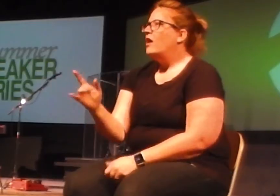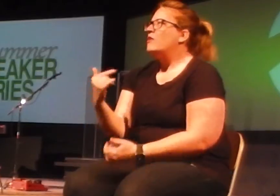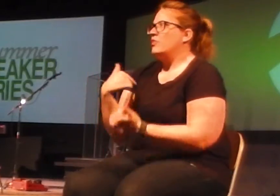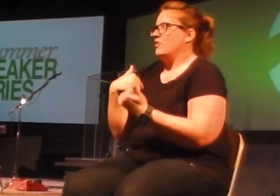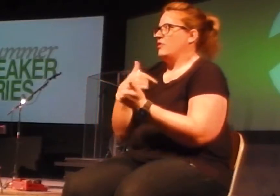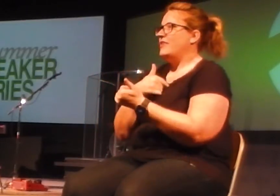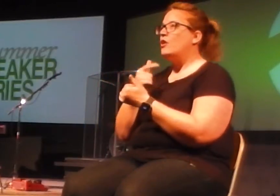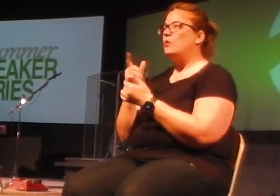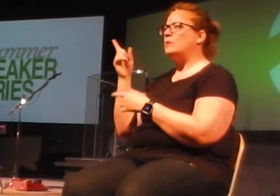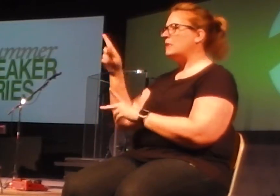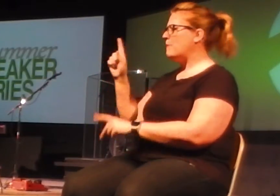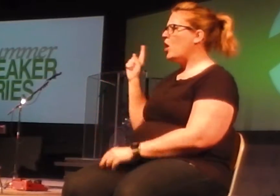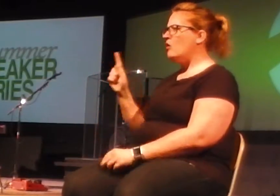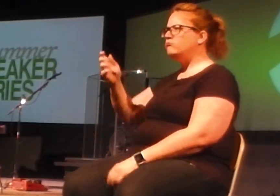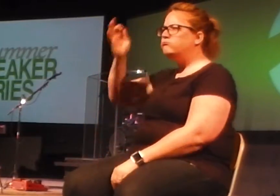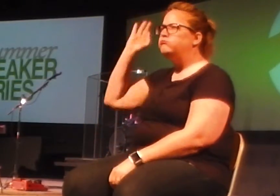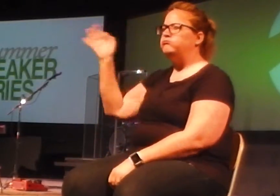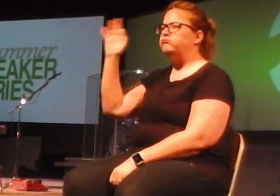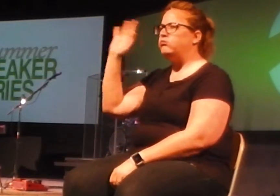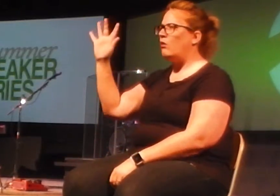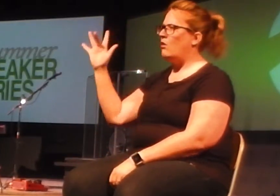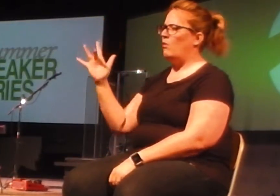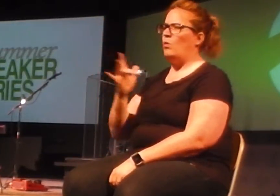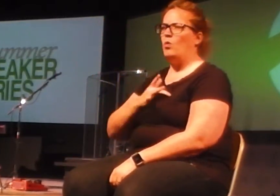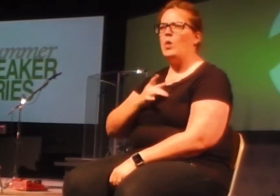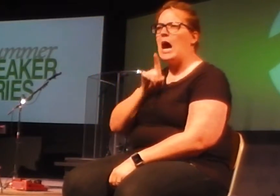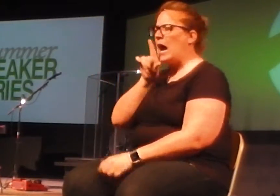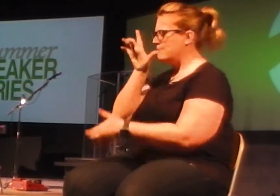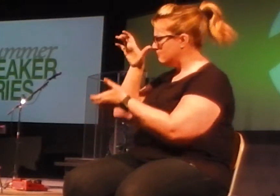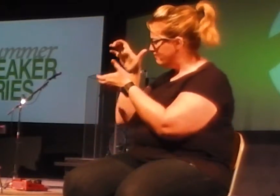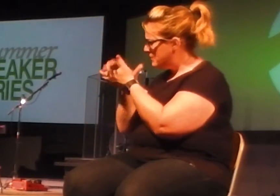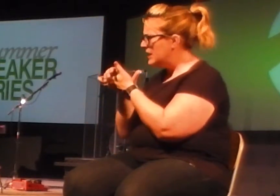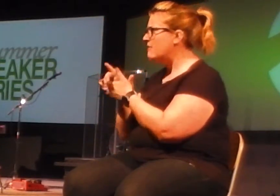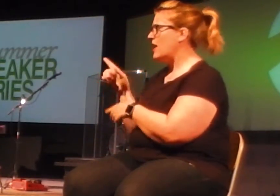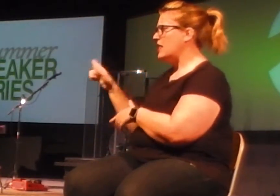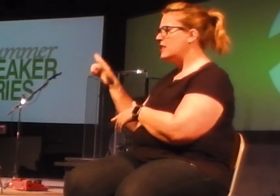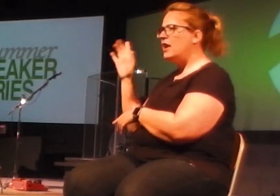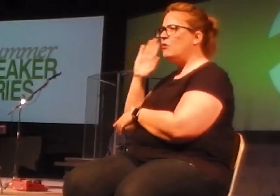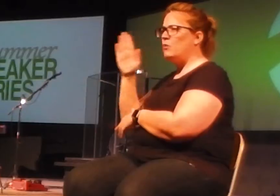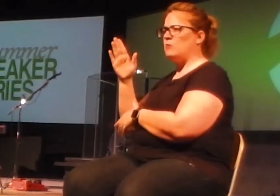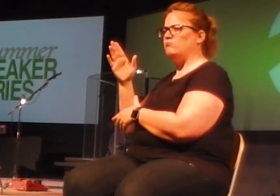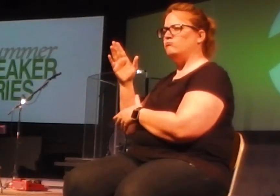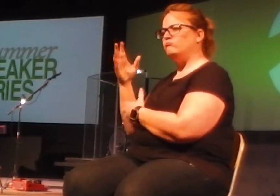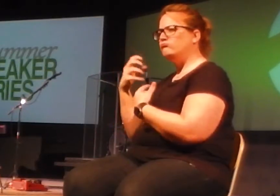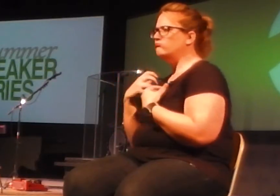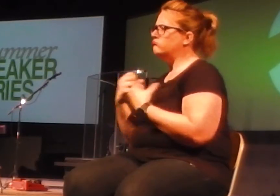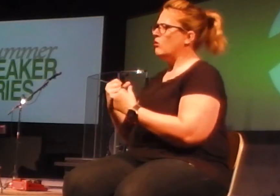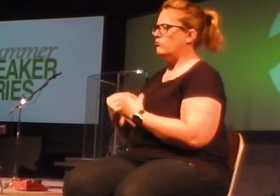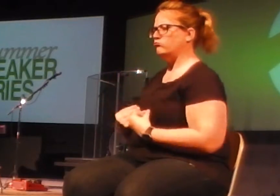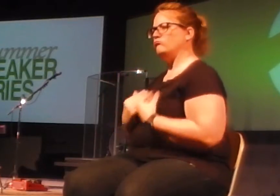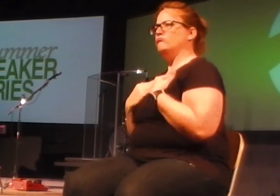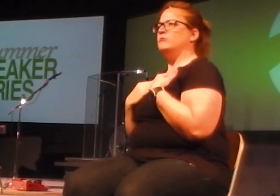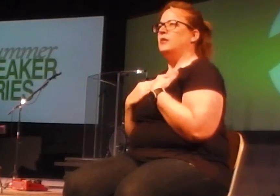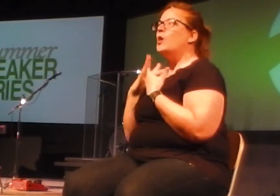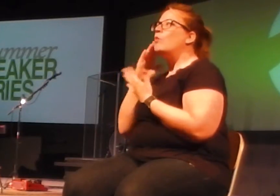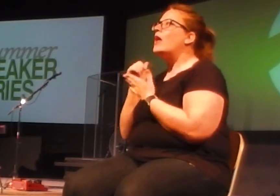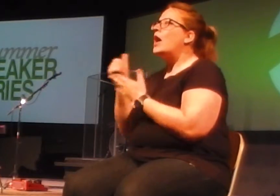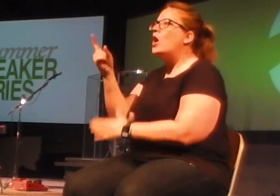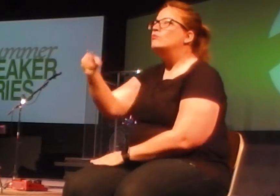and some speakers who come in, and I believe every single one of them is going to have something powerful to say that is going to help you and is going to help us as a church